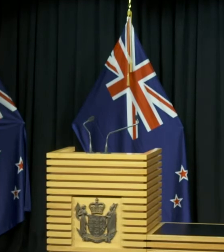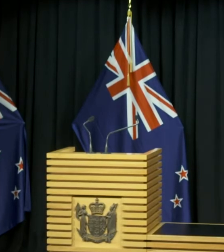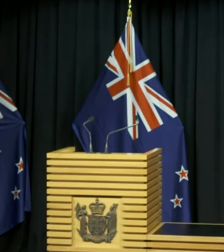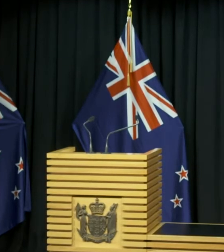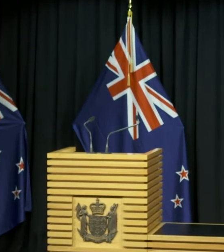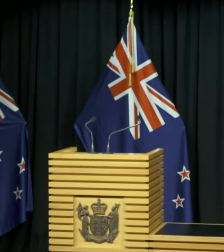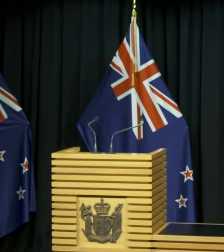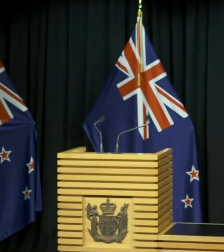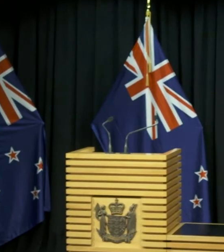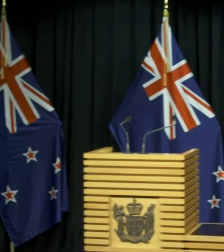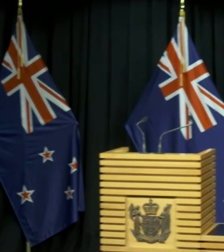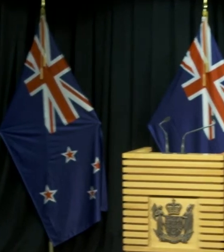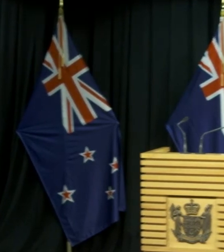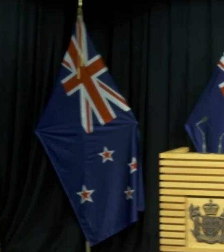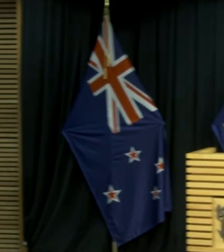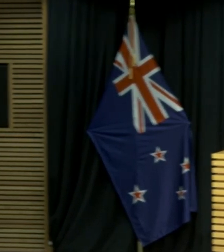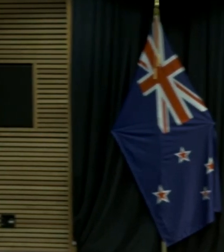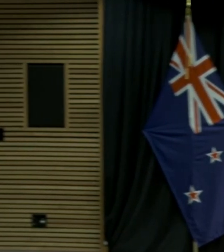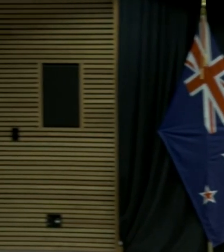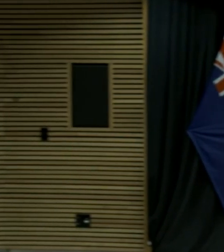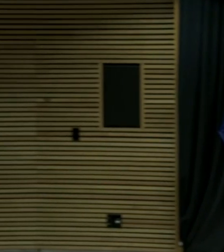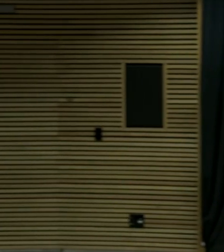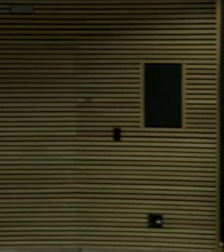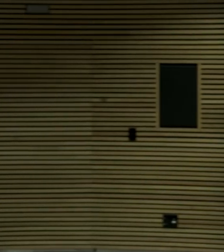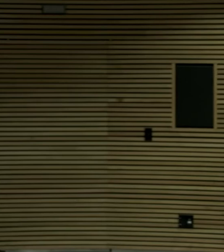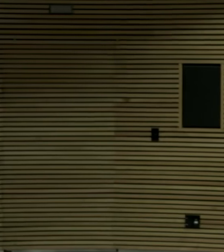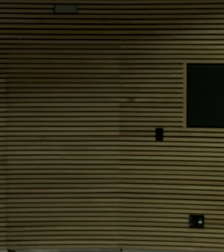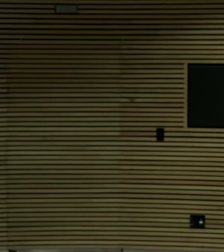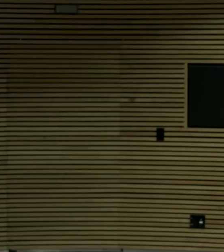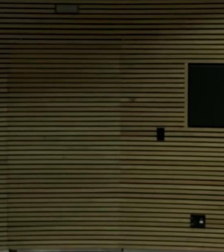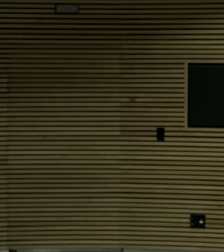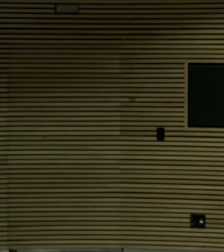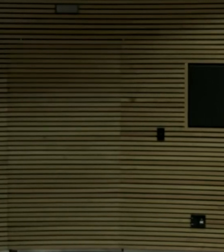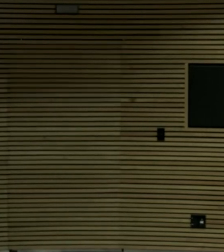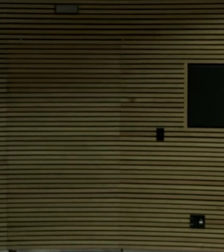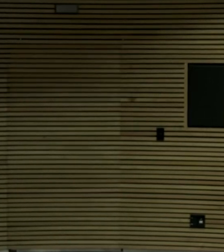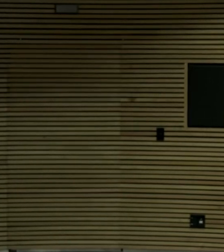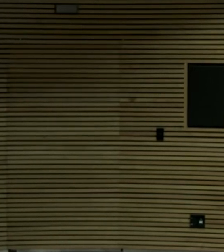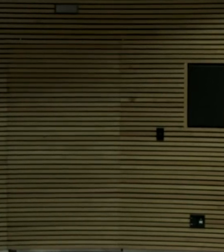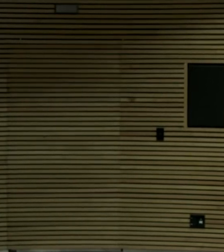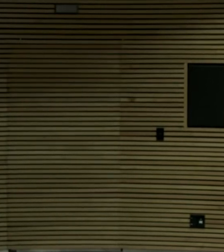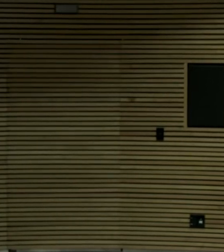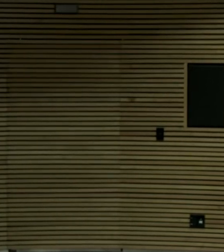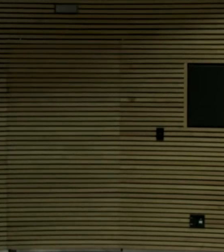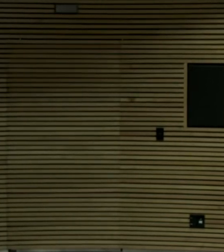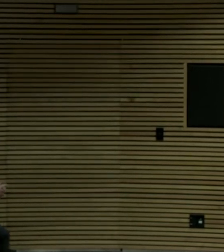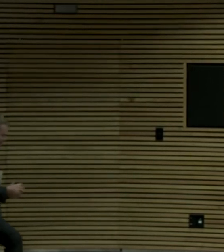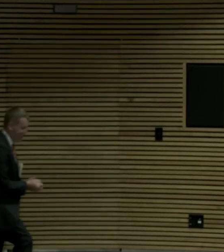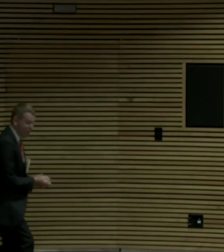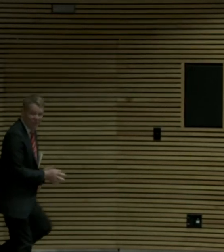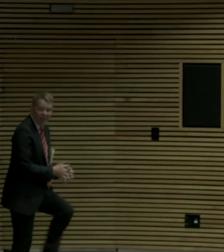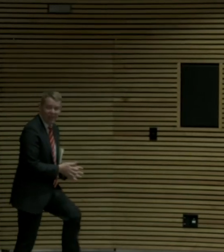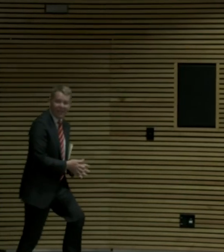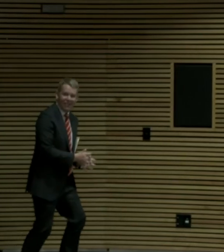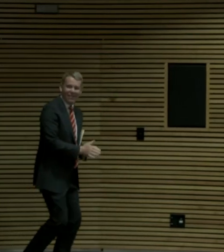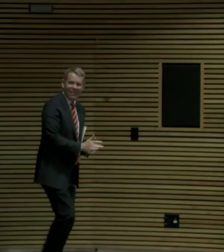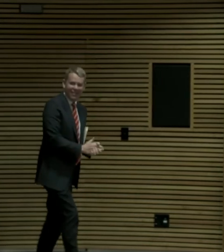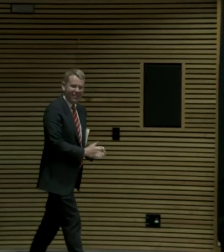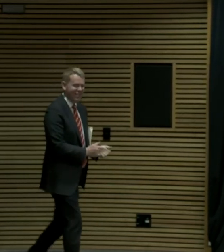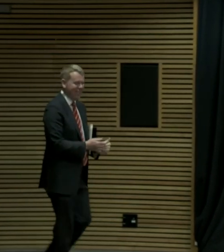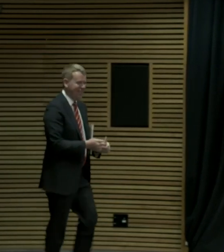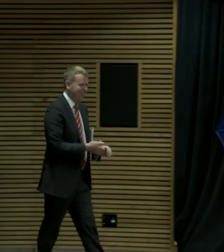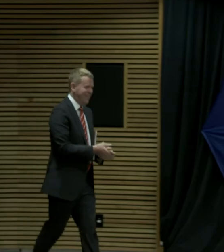A Wellington Airport spokesperson says the cause has been thoroughly investigated and isolated to a single faulty light fitting.